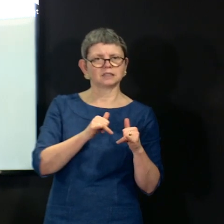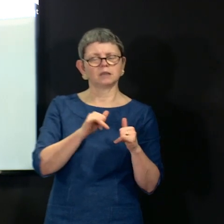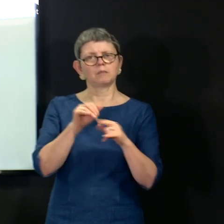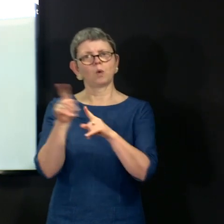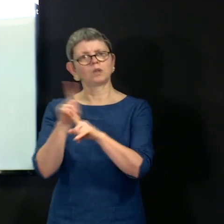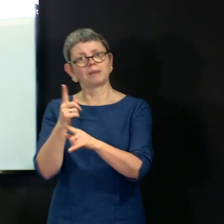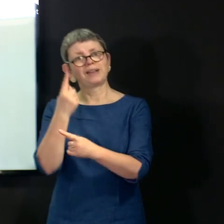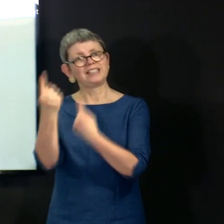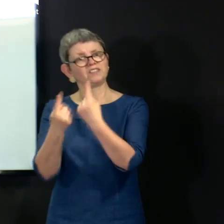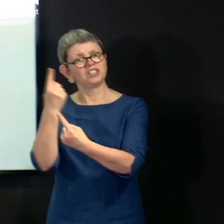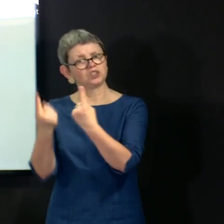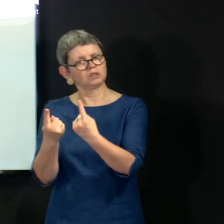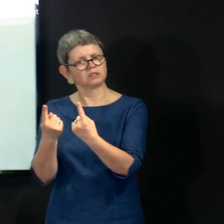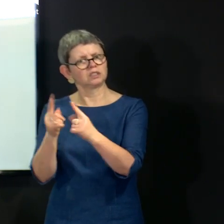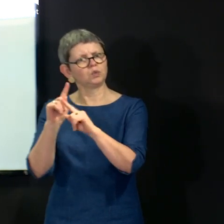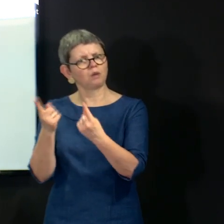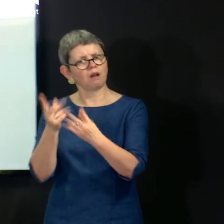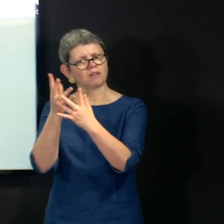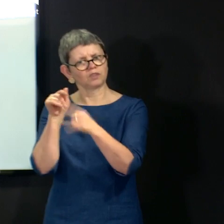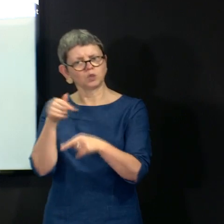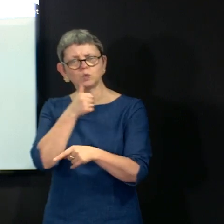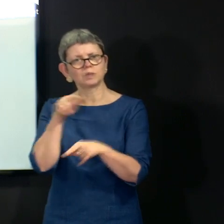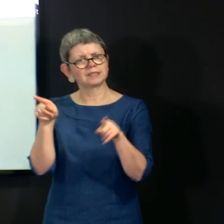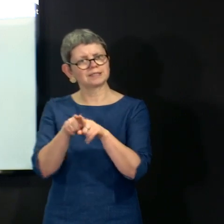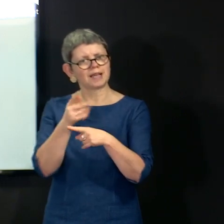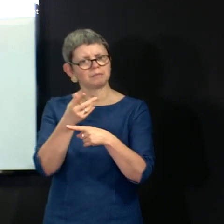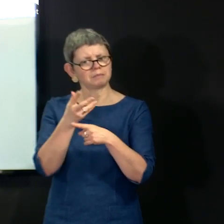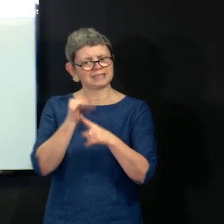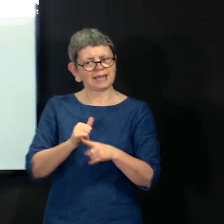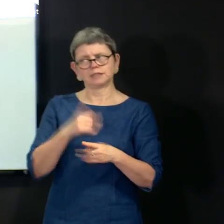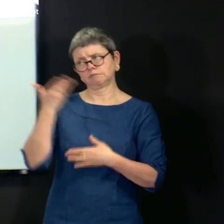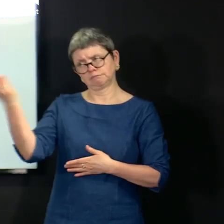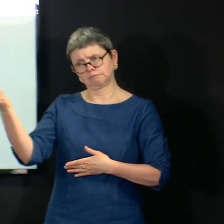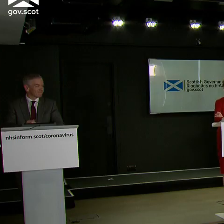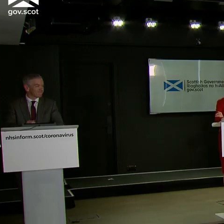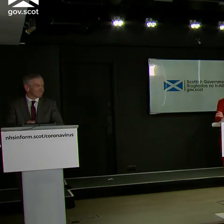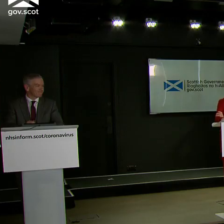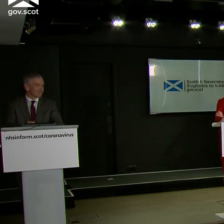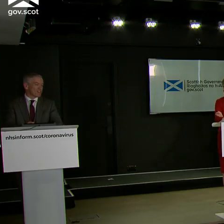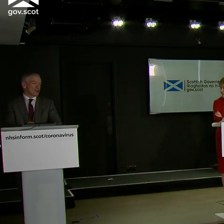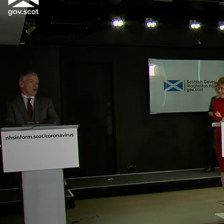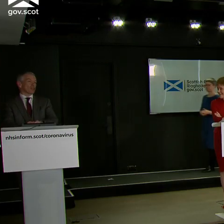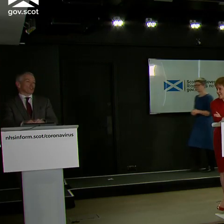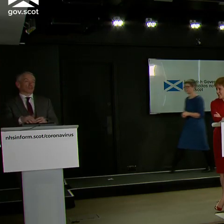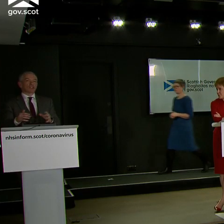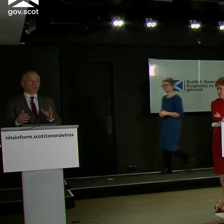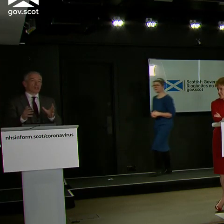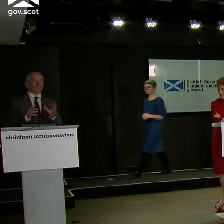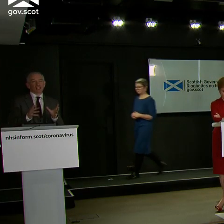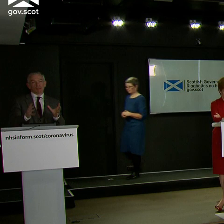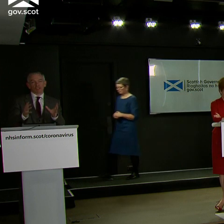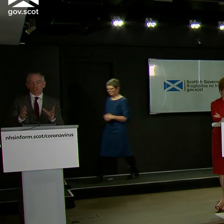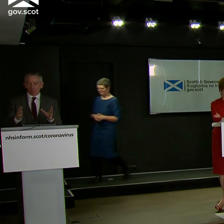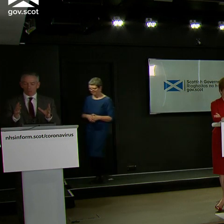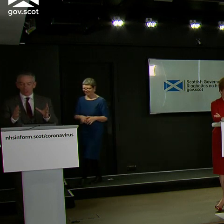what about individual testing, that is most definitely for our CMO to answer. Okay, so I'll try and